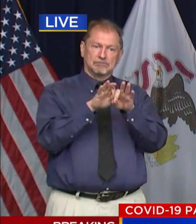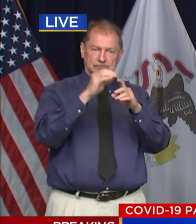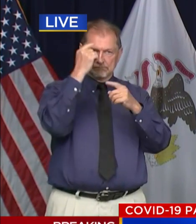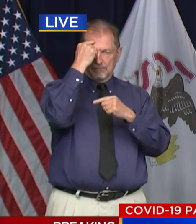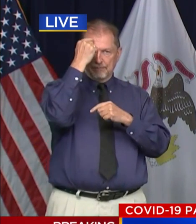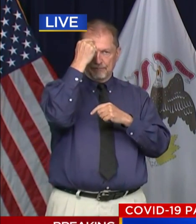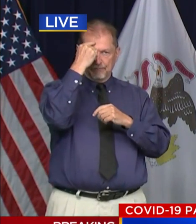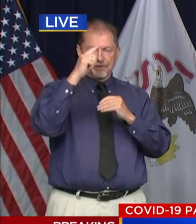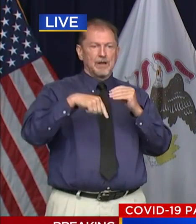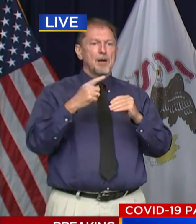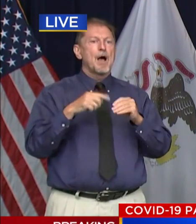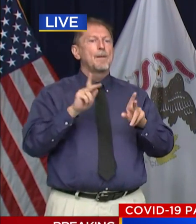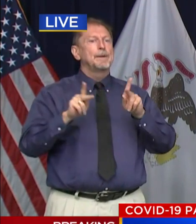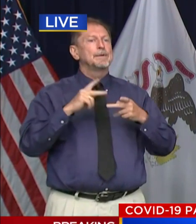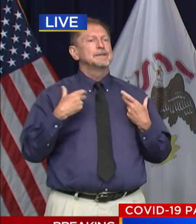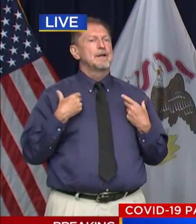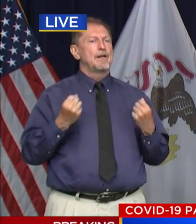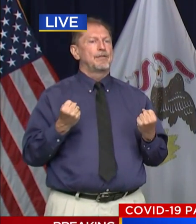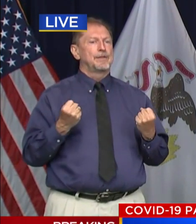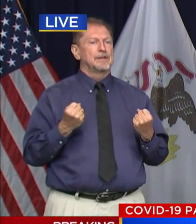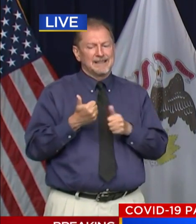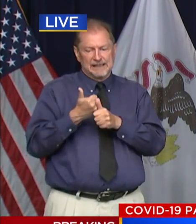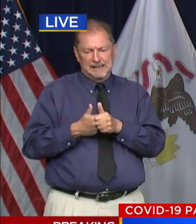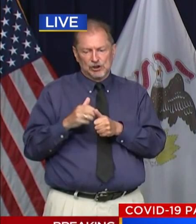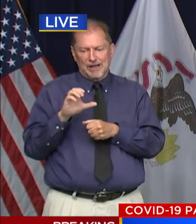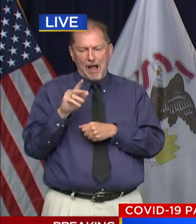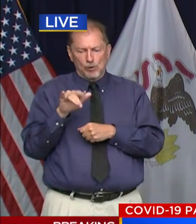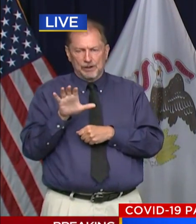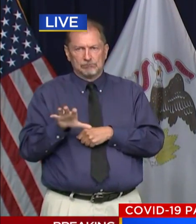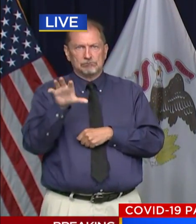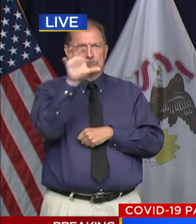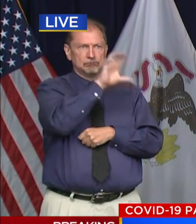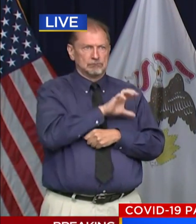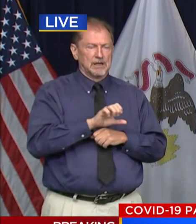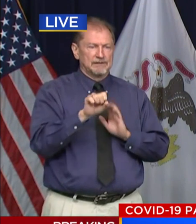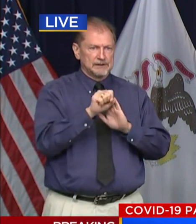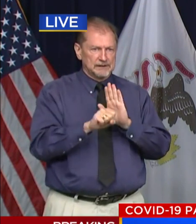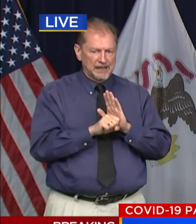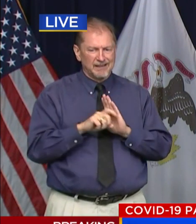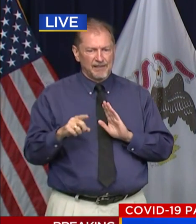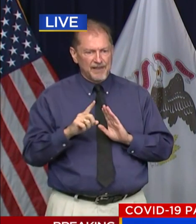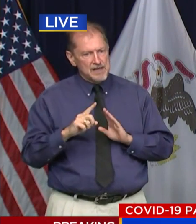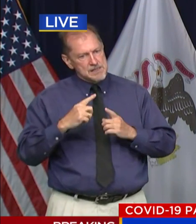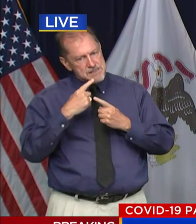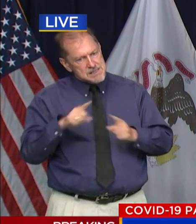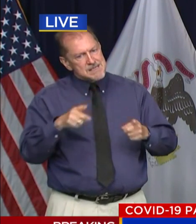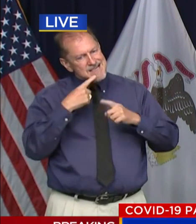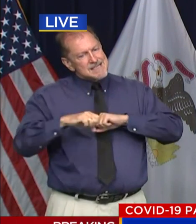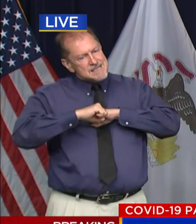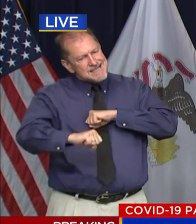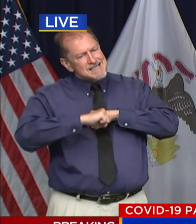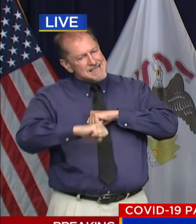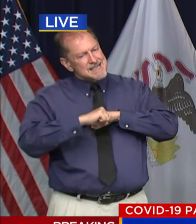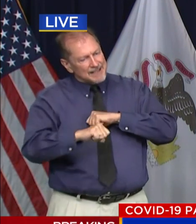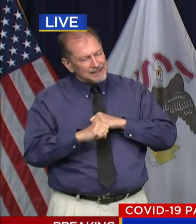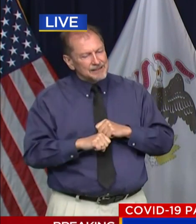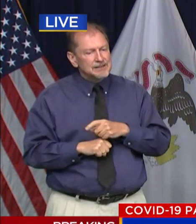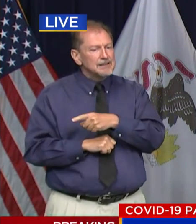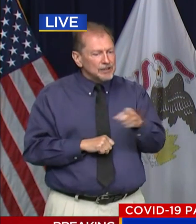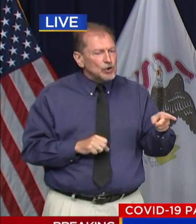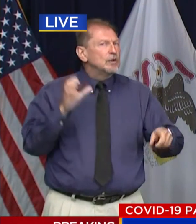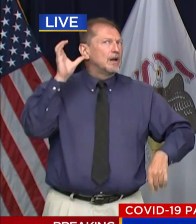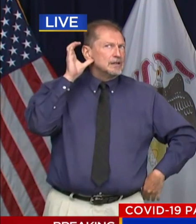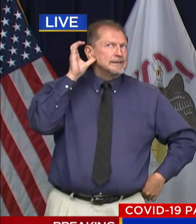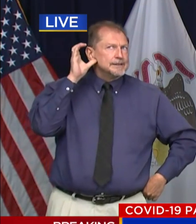in every county across the state. Listen to them, help them, help